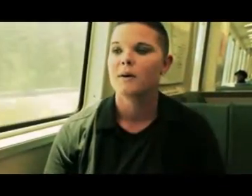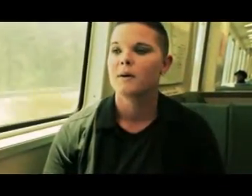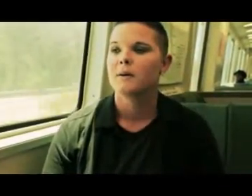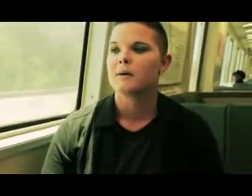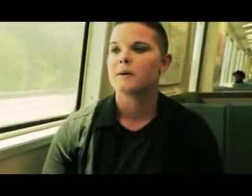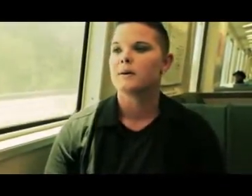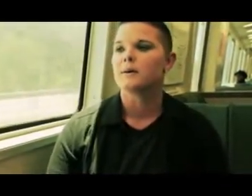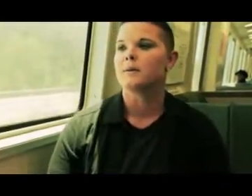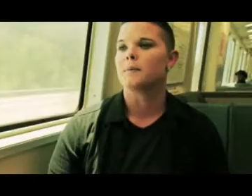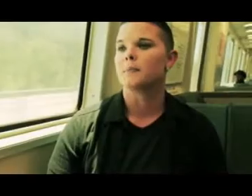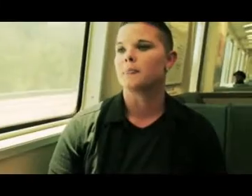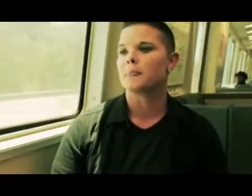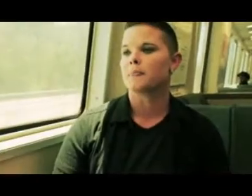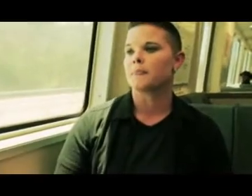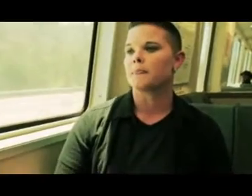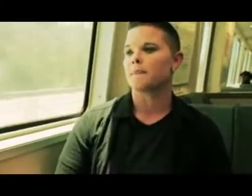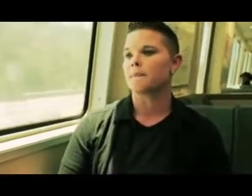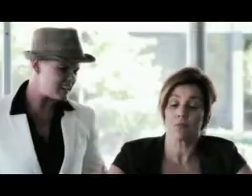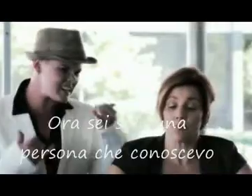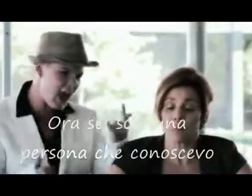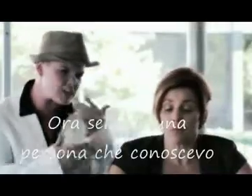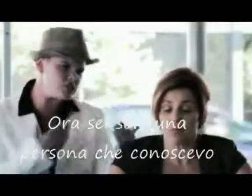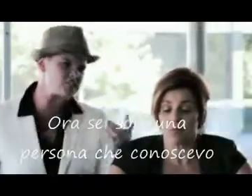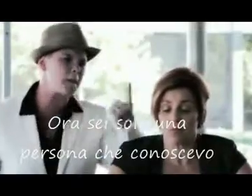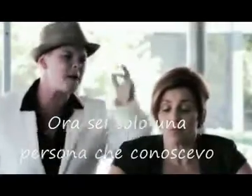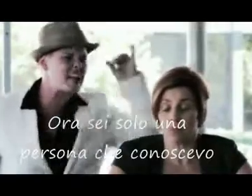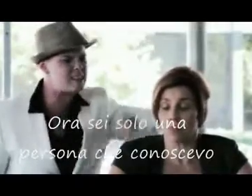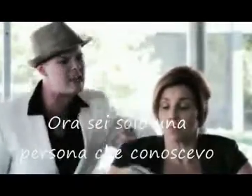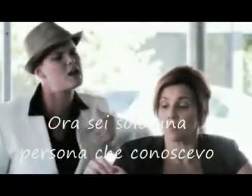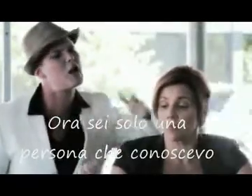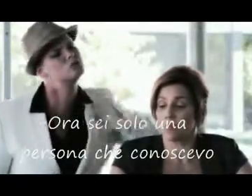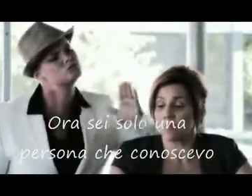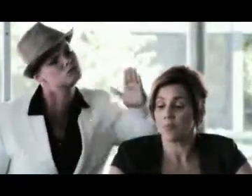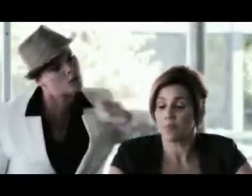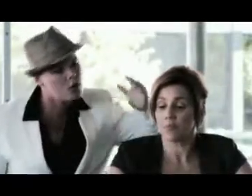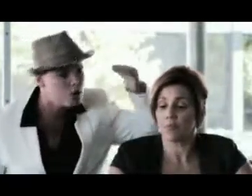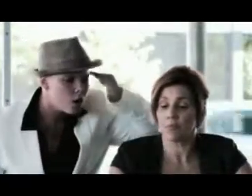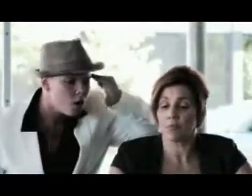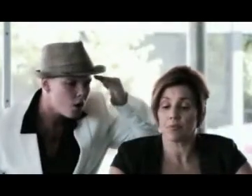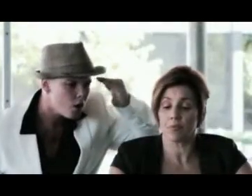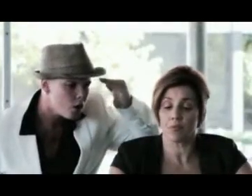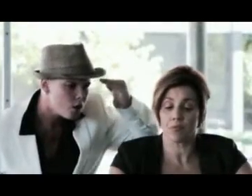you're just somebody that I used to know